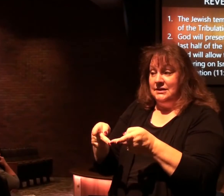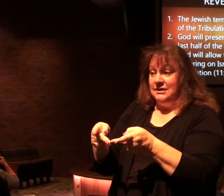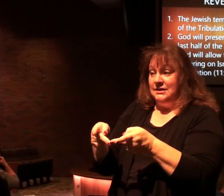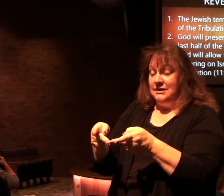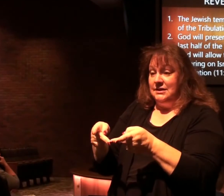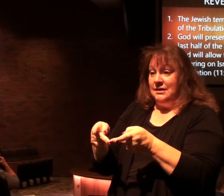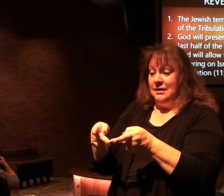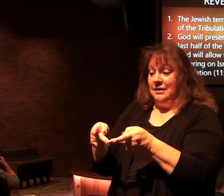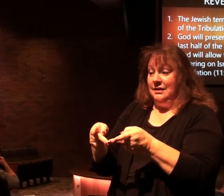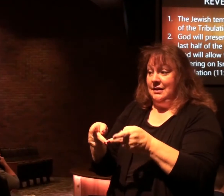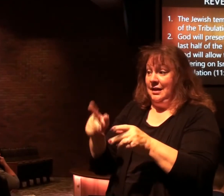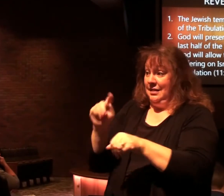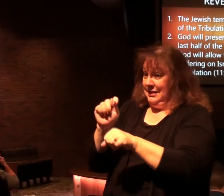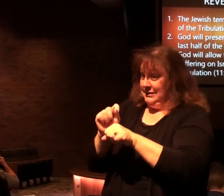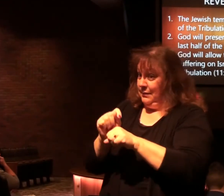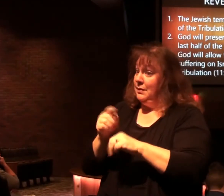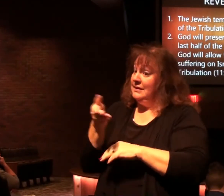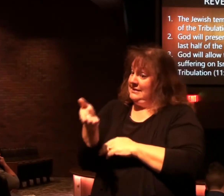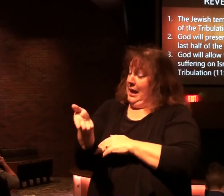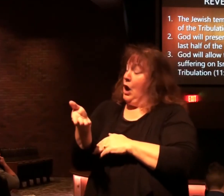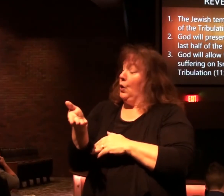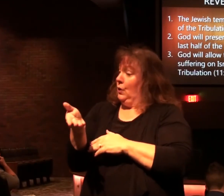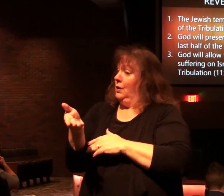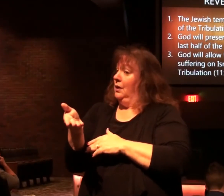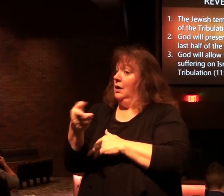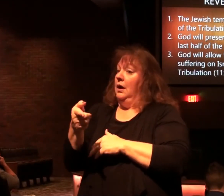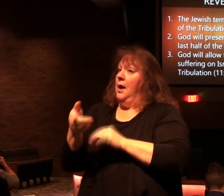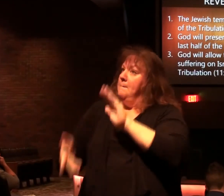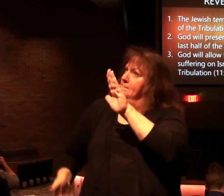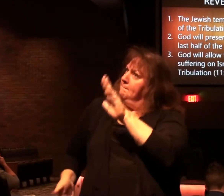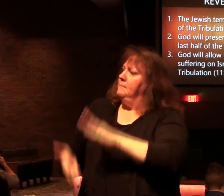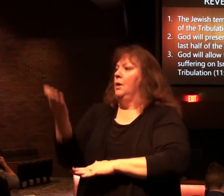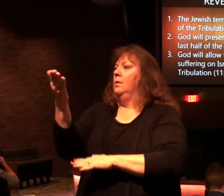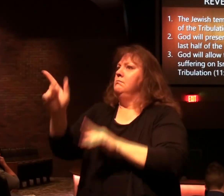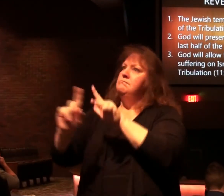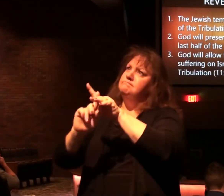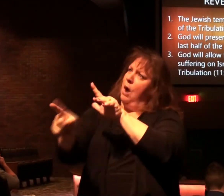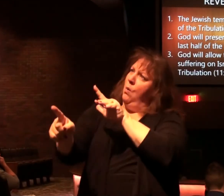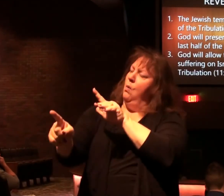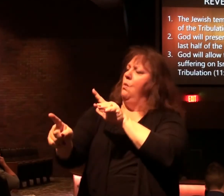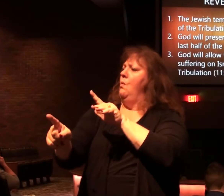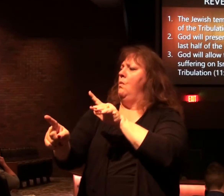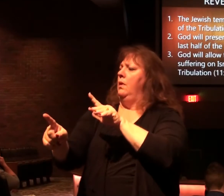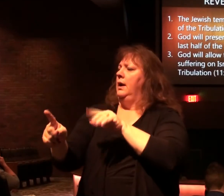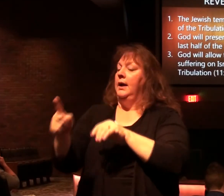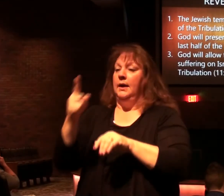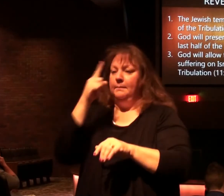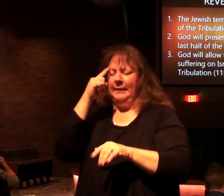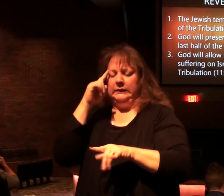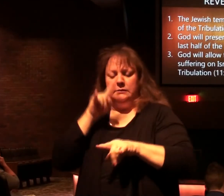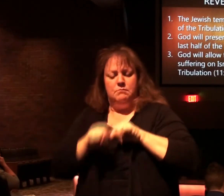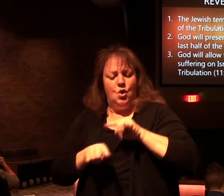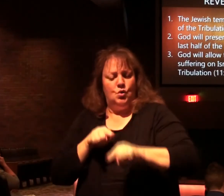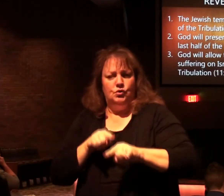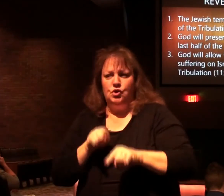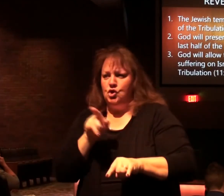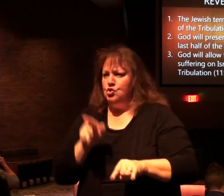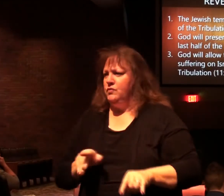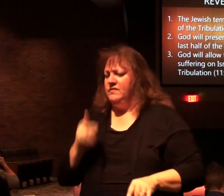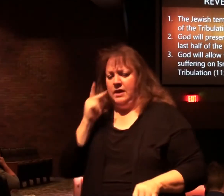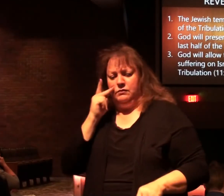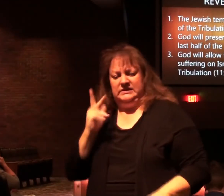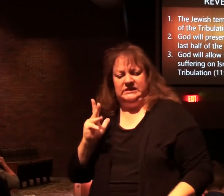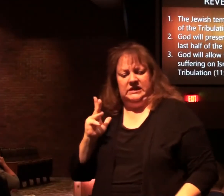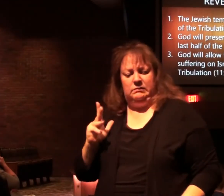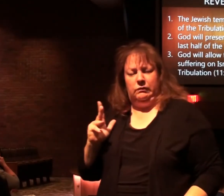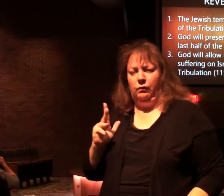We're in the temple that's been rebuilt. And you get out, run, because there will be persecution like there has never